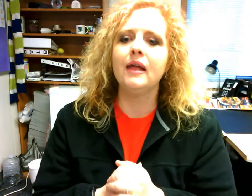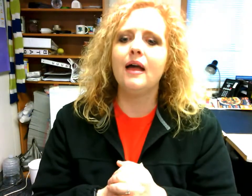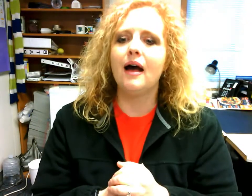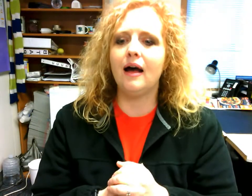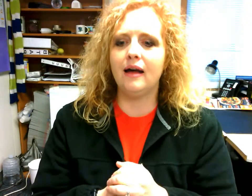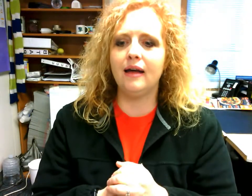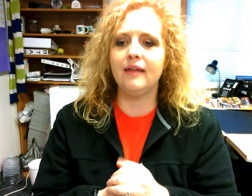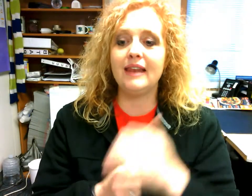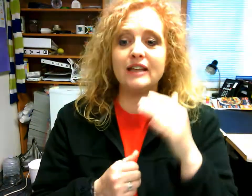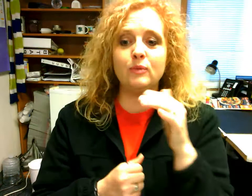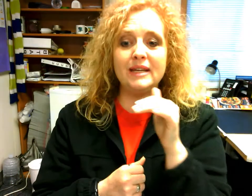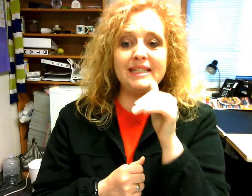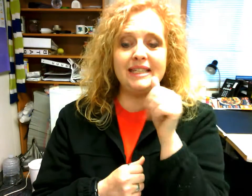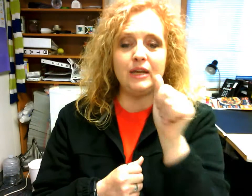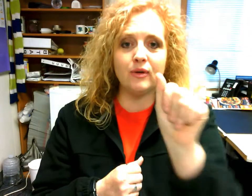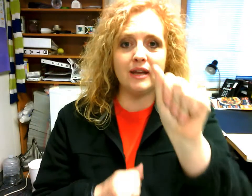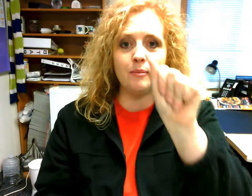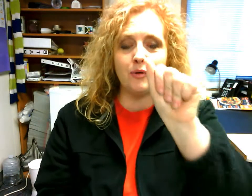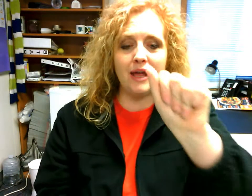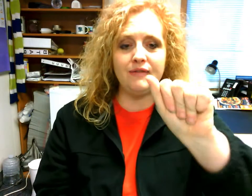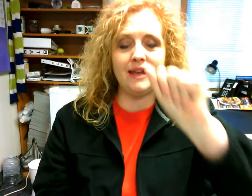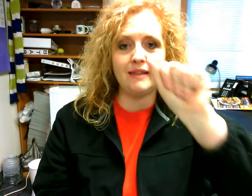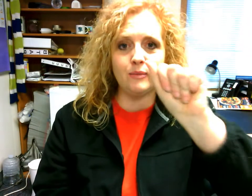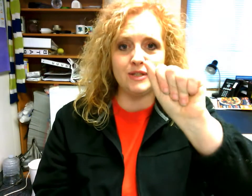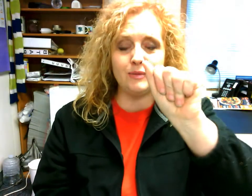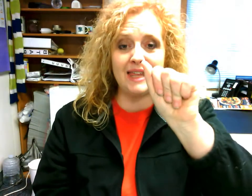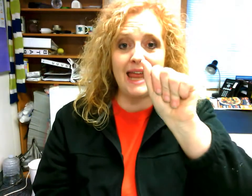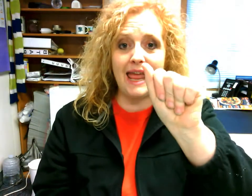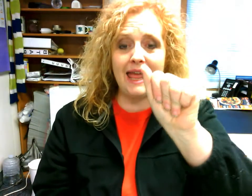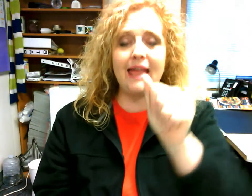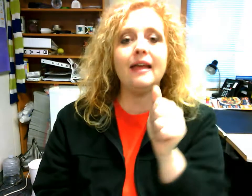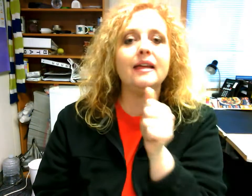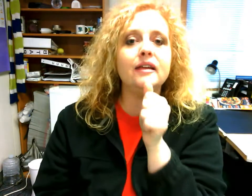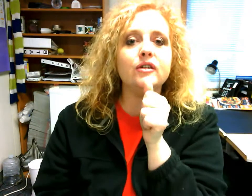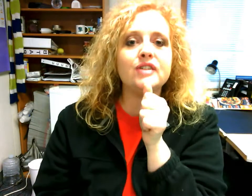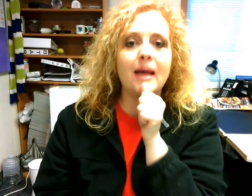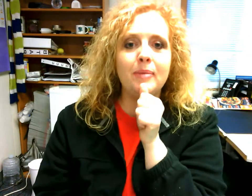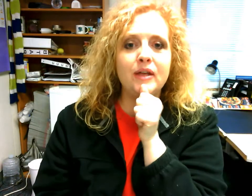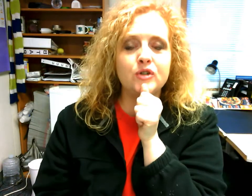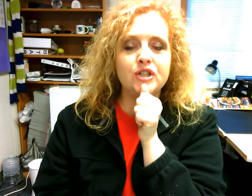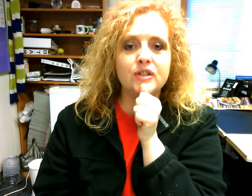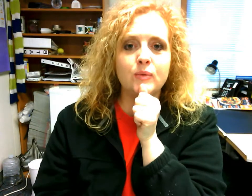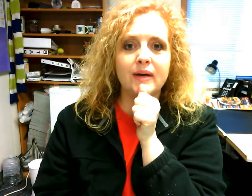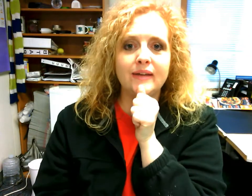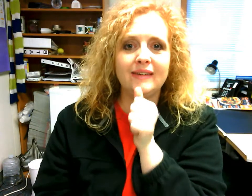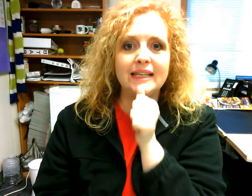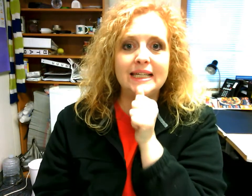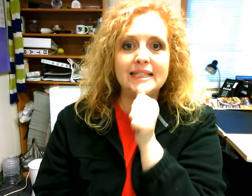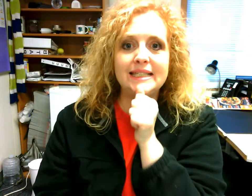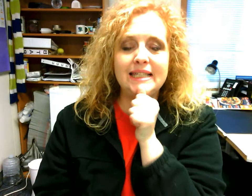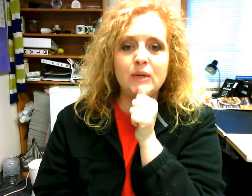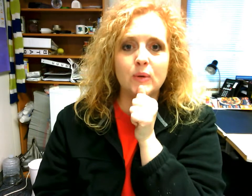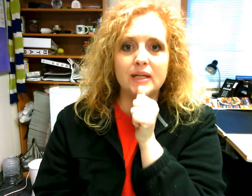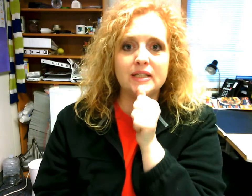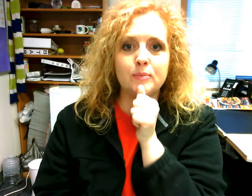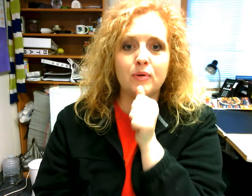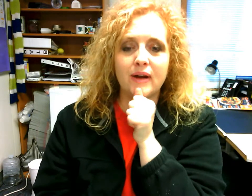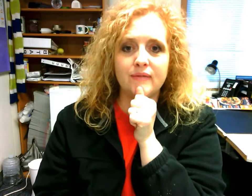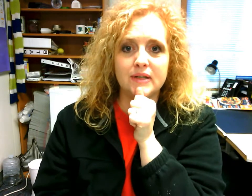uh the next one is secret and private and that was with an A and you're tapping your chin twice secret it's secret it's